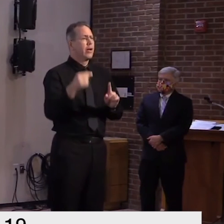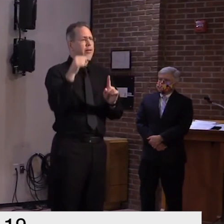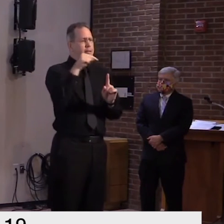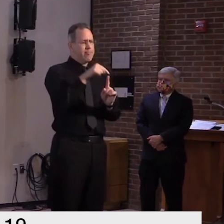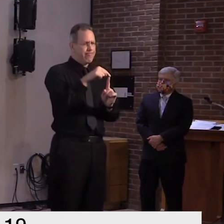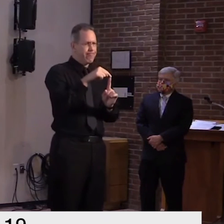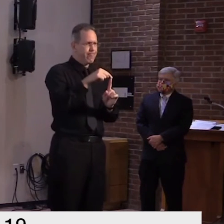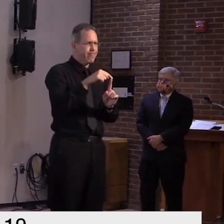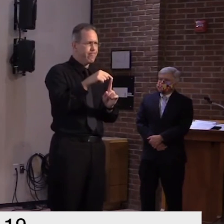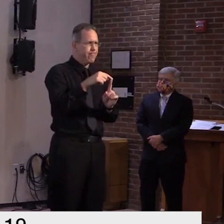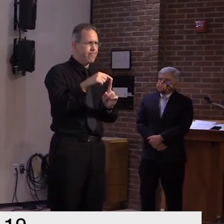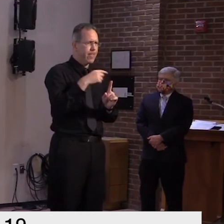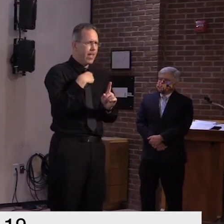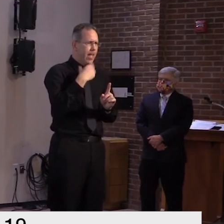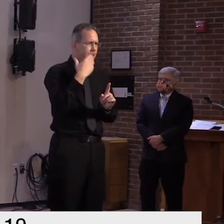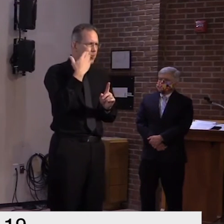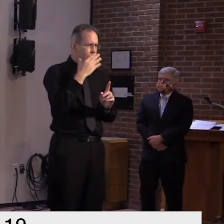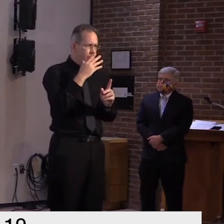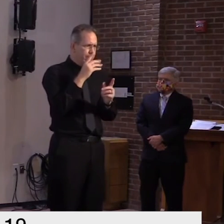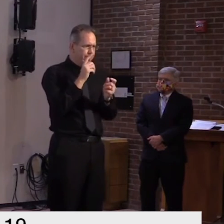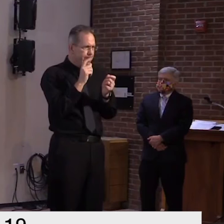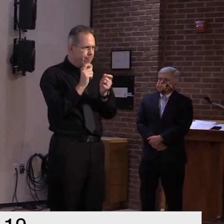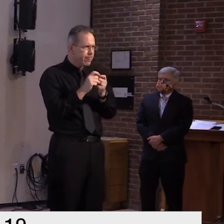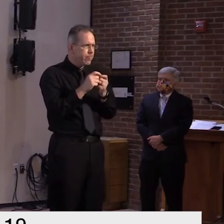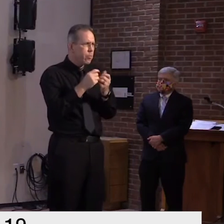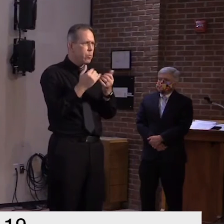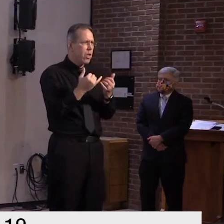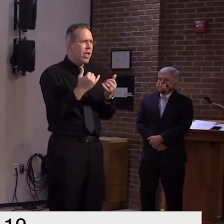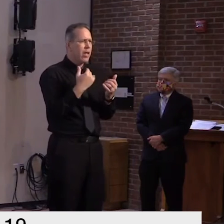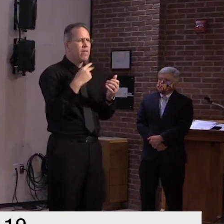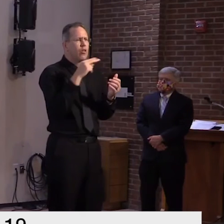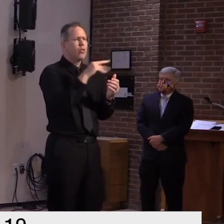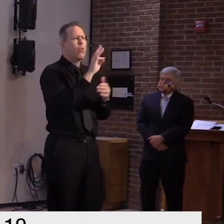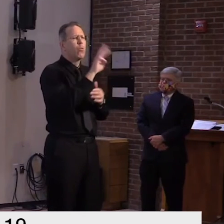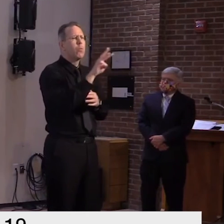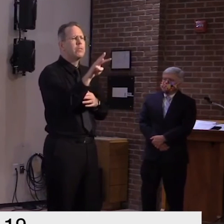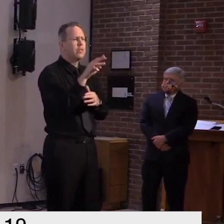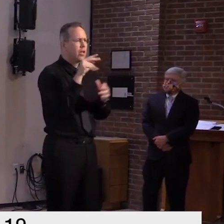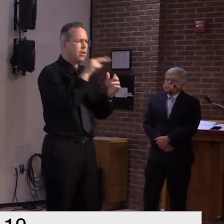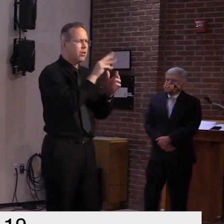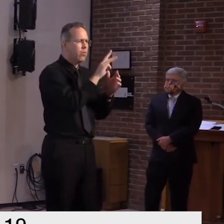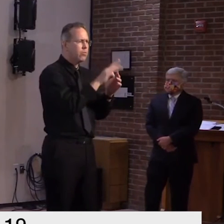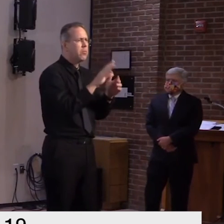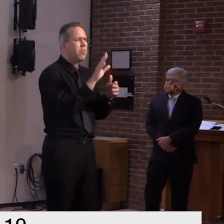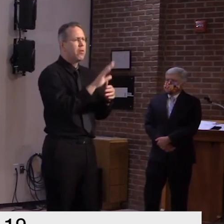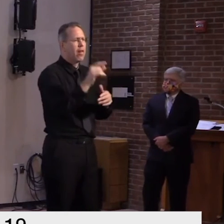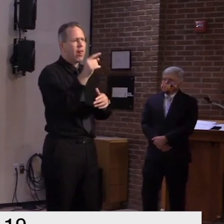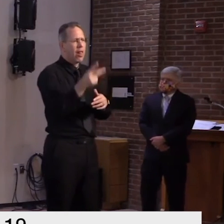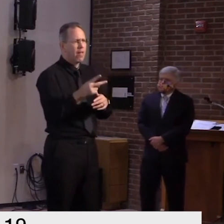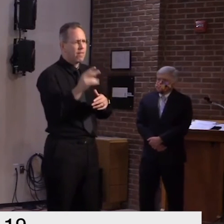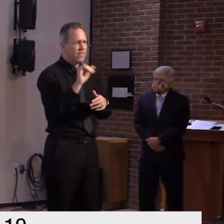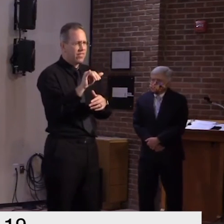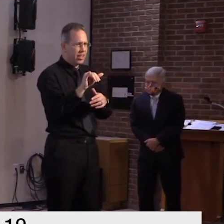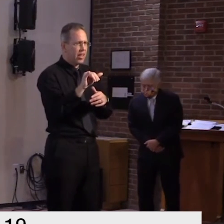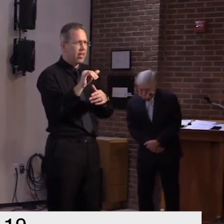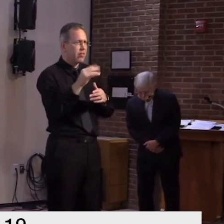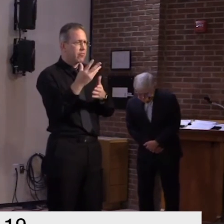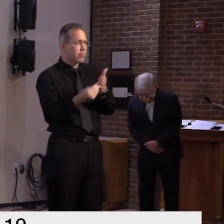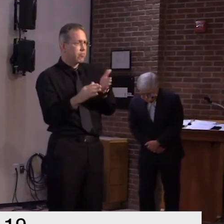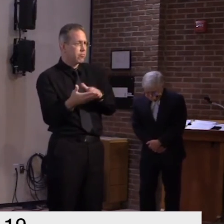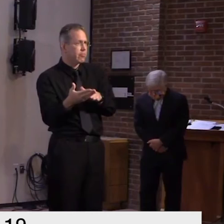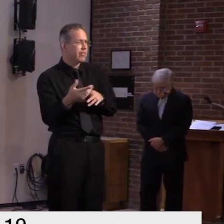on our website but it's in the 50 range give or take five percent either way